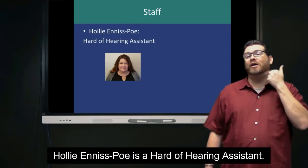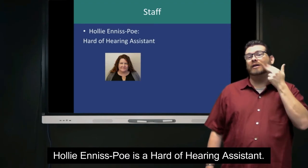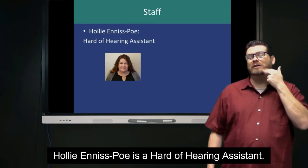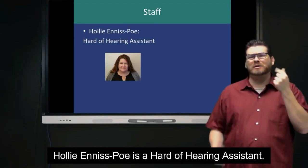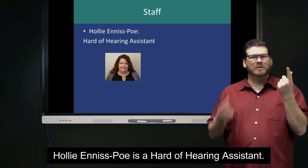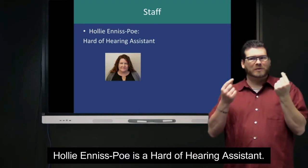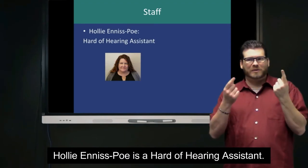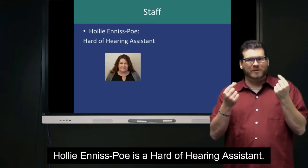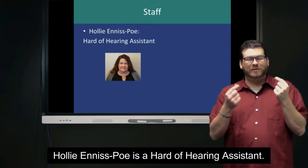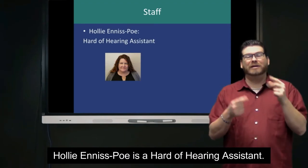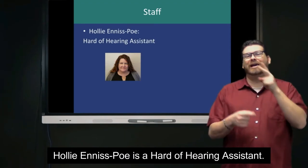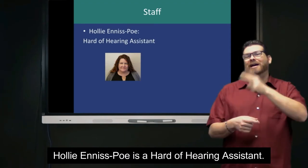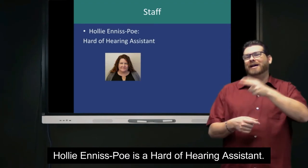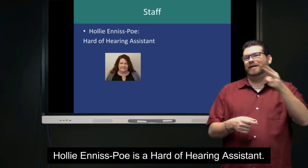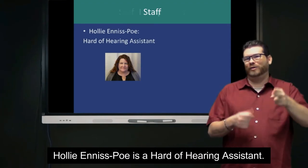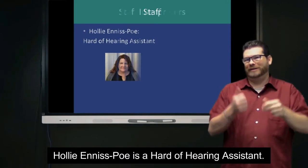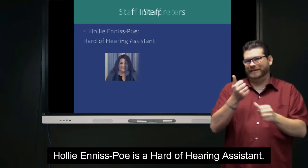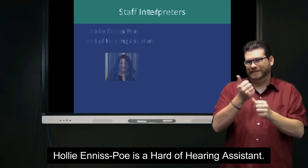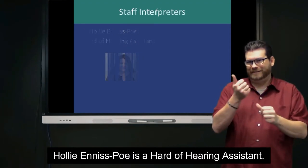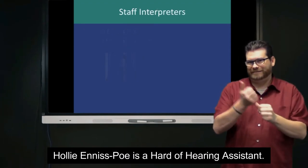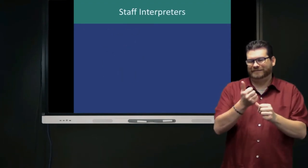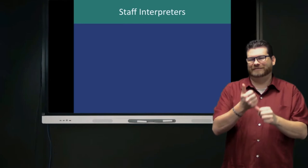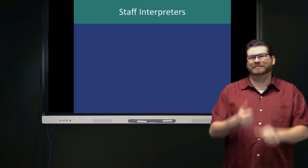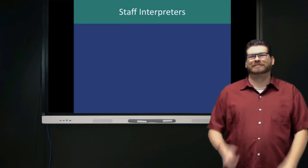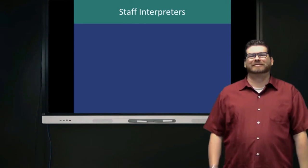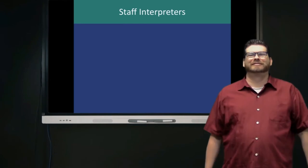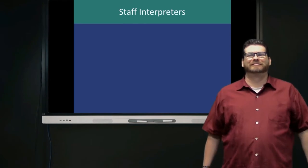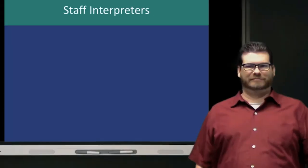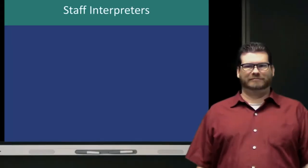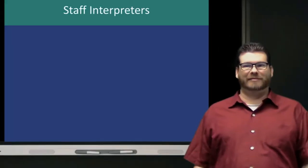Holly Ennis Poe is our hard of hearing assistant.